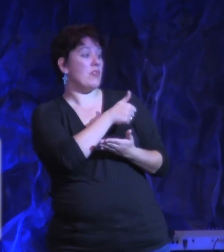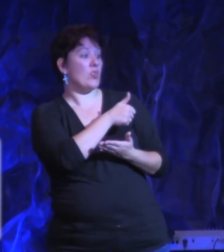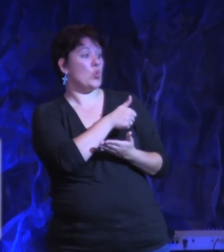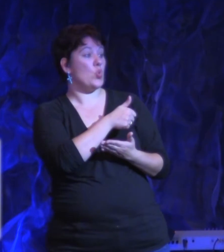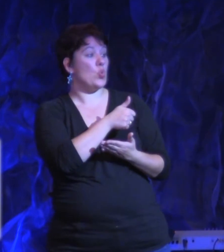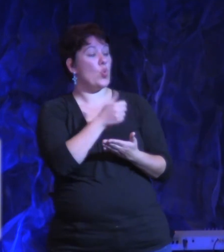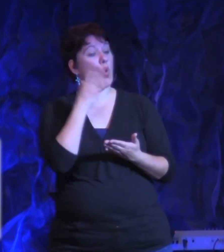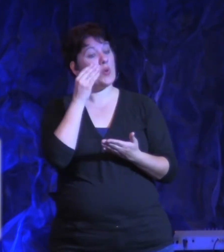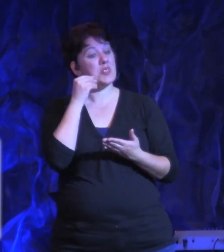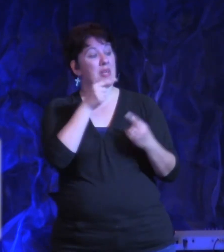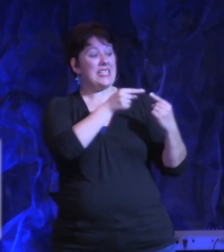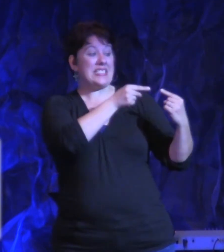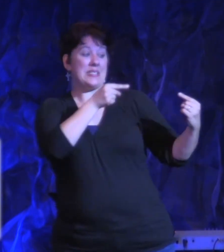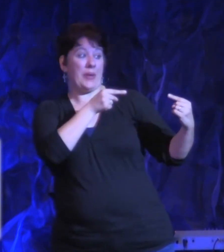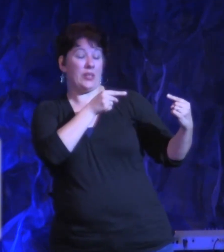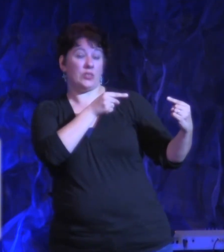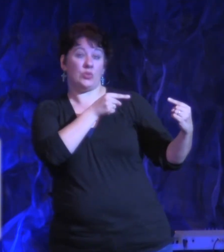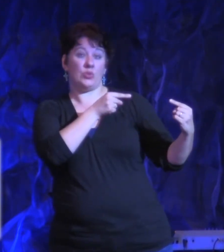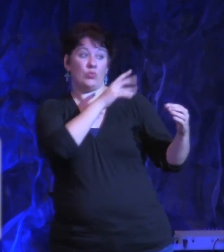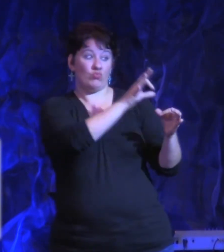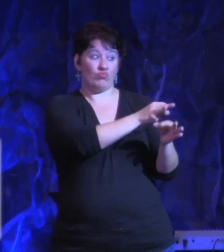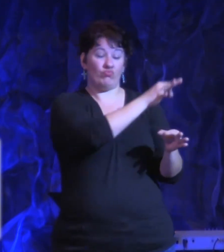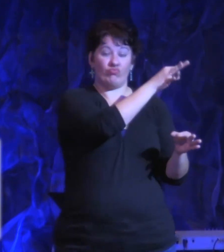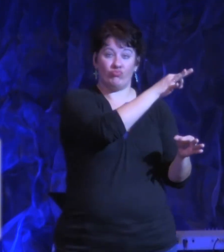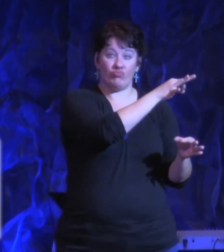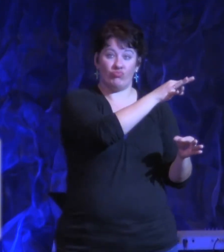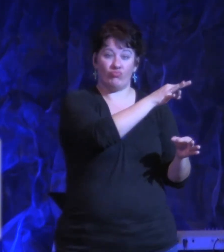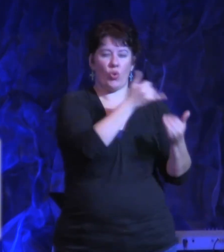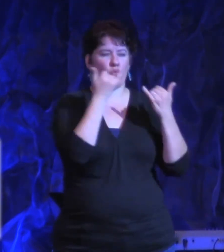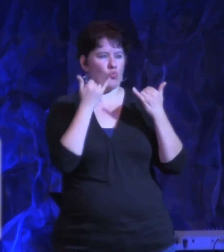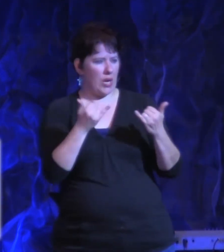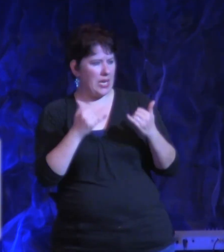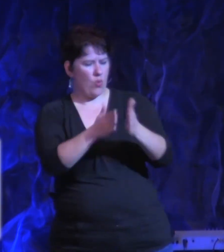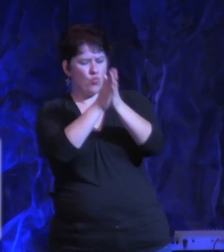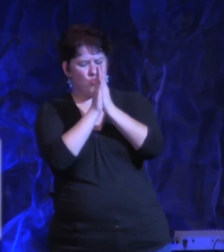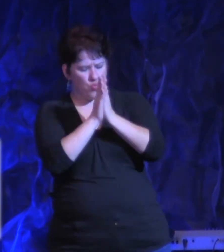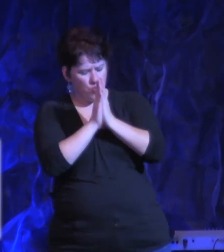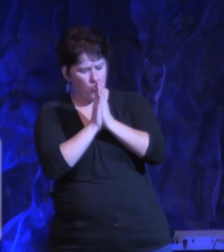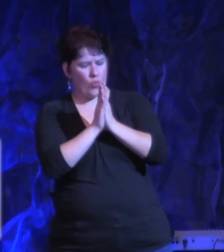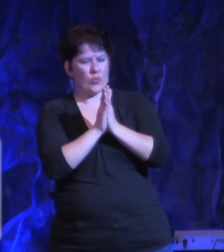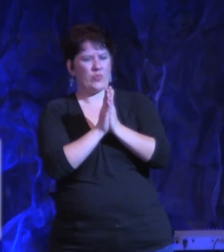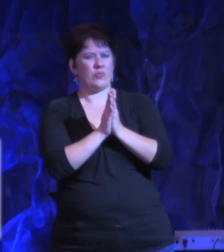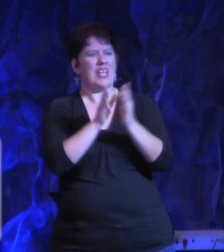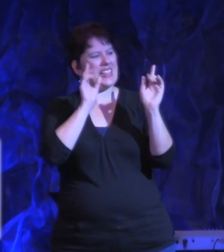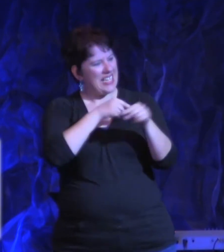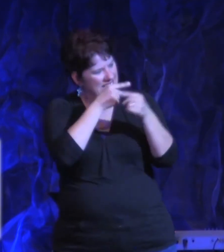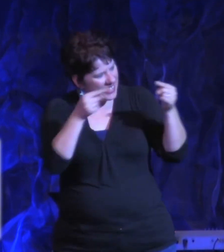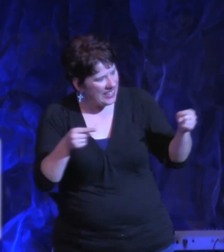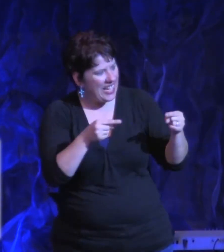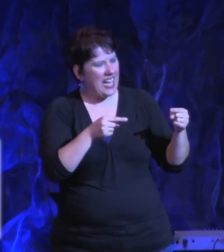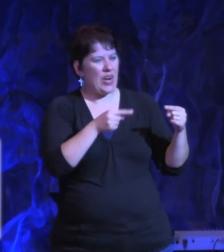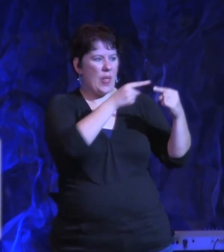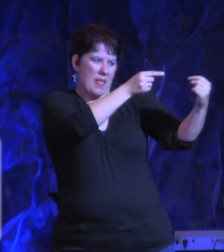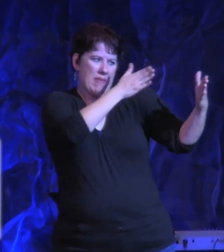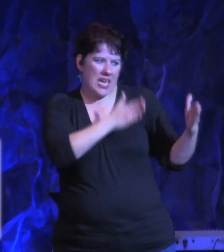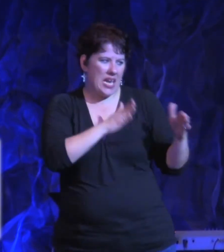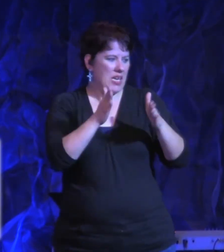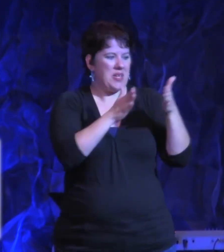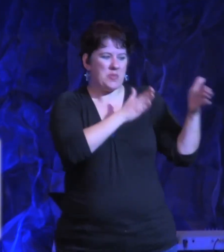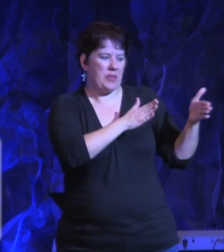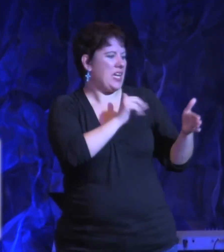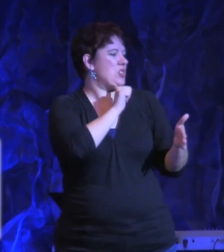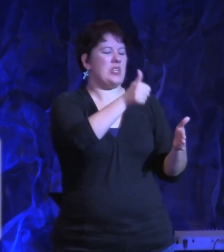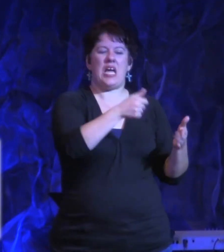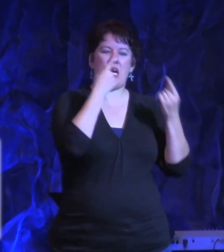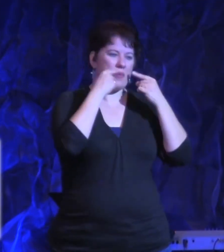Well, come on, let's do a little warfare right now. And come on, let's forbid. Come on, let's declare that the enemy's plans are not